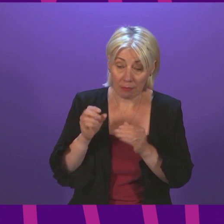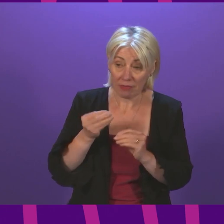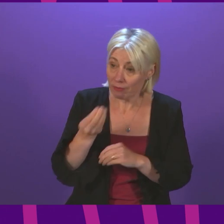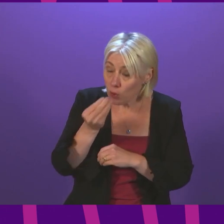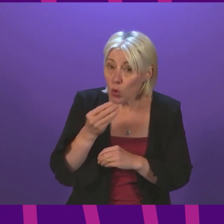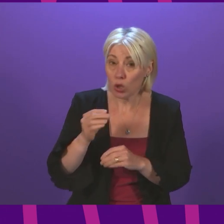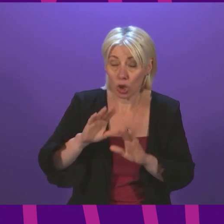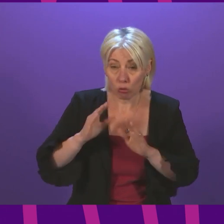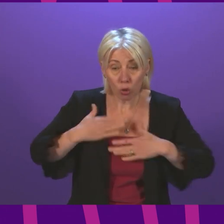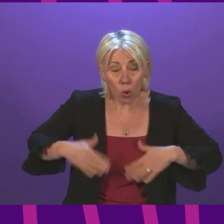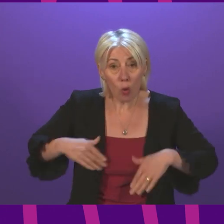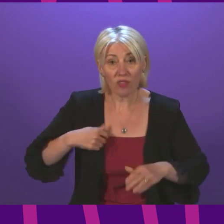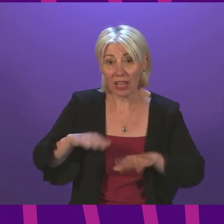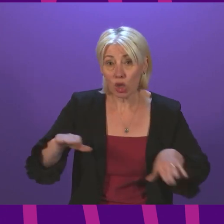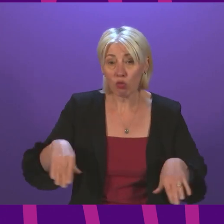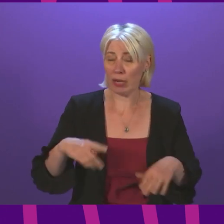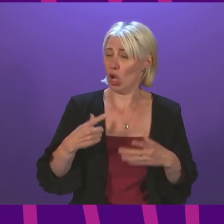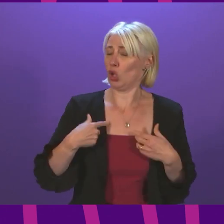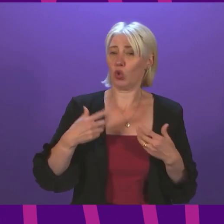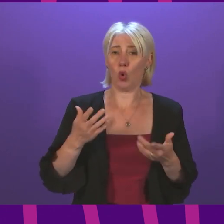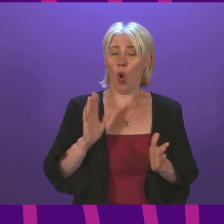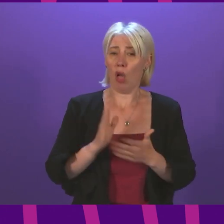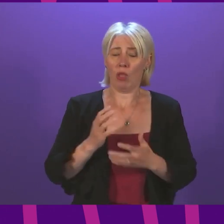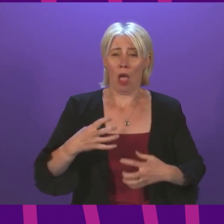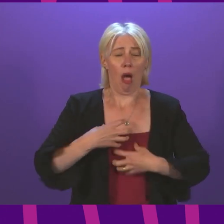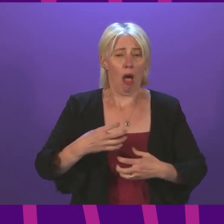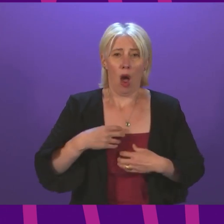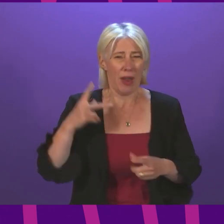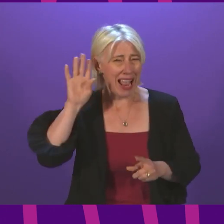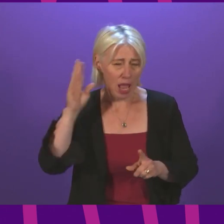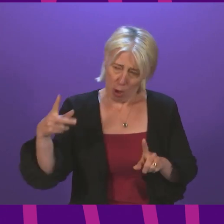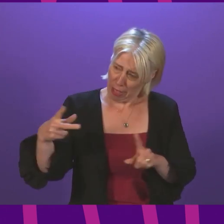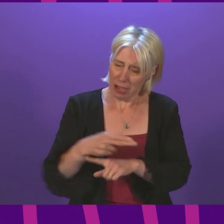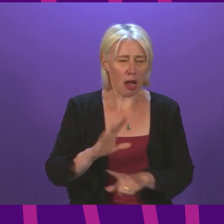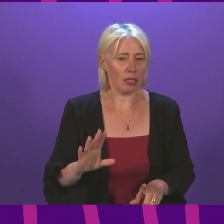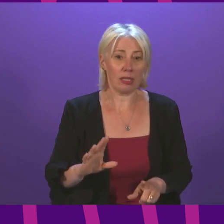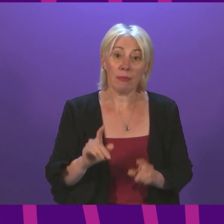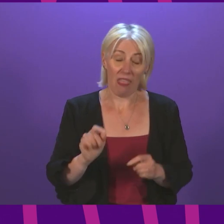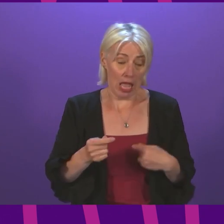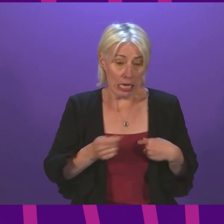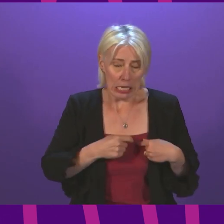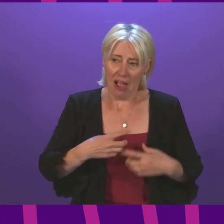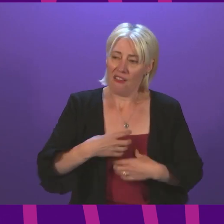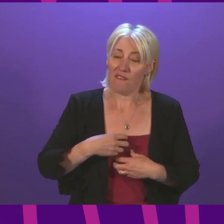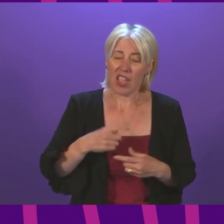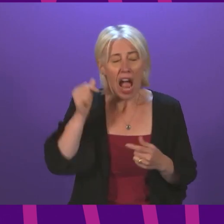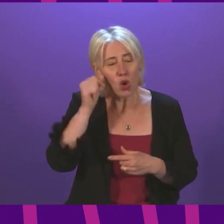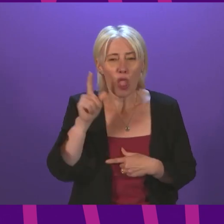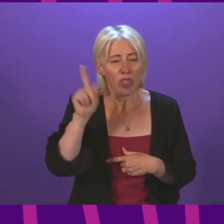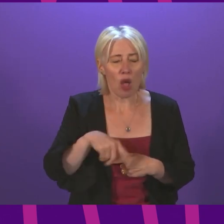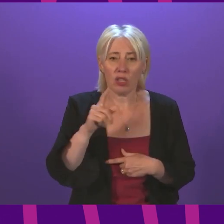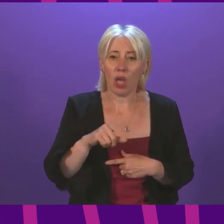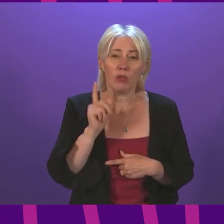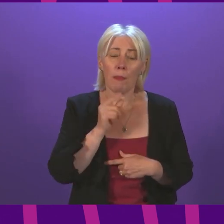week and then any potential passported assistance fills me with the fear. This fear will be striking at the hearts of thousands of my constituents